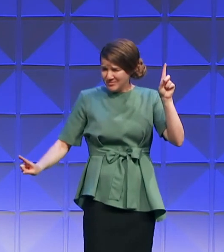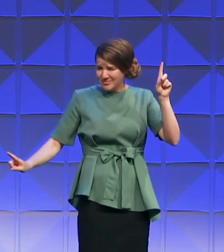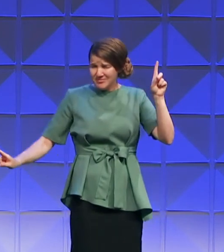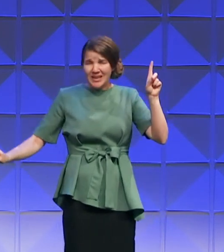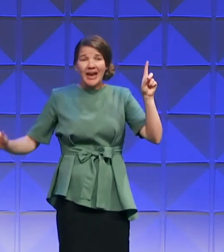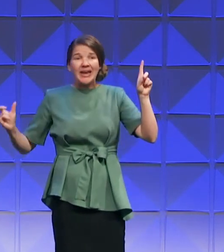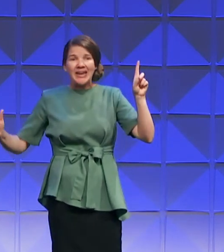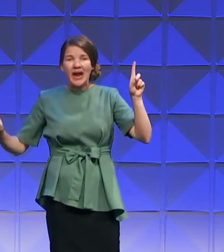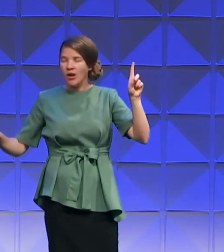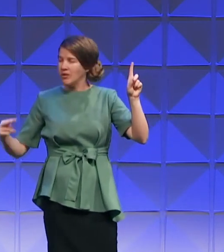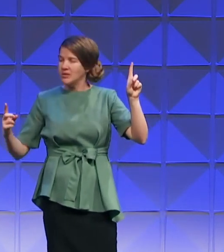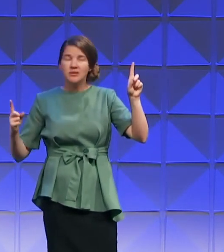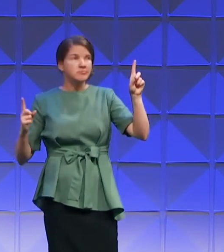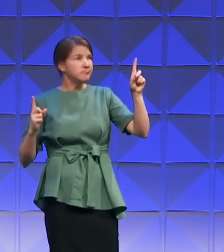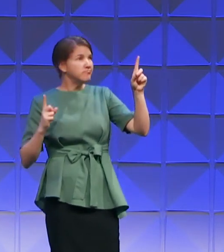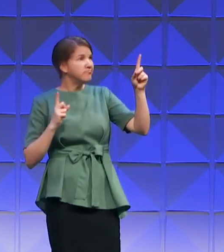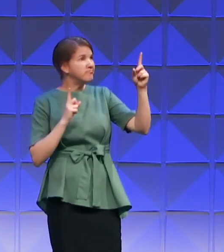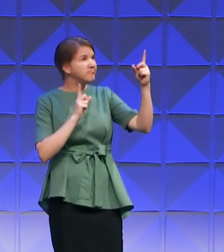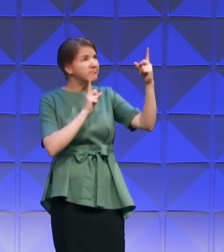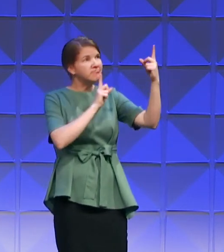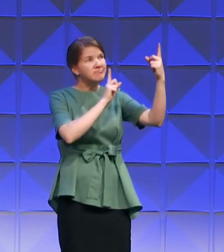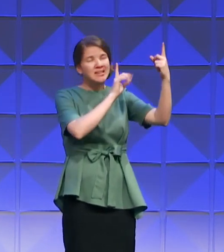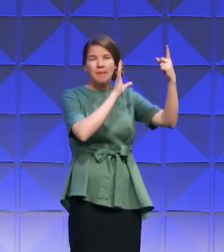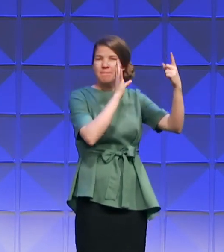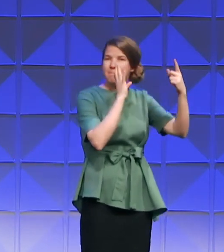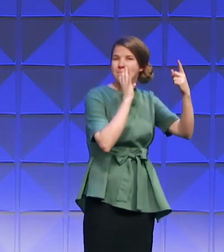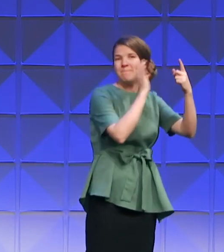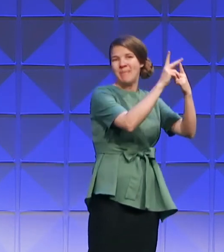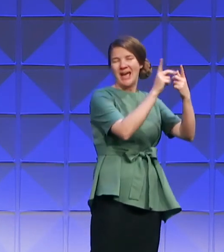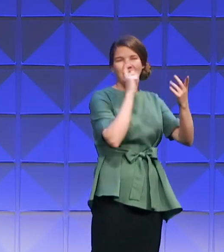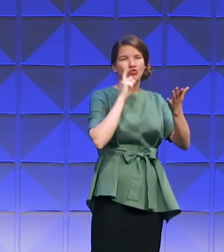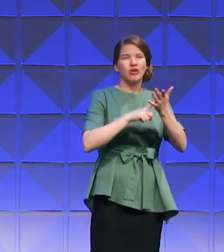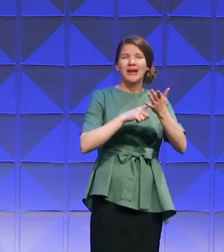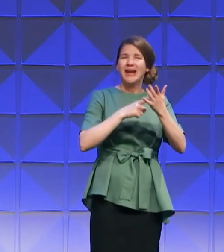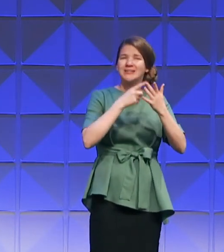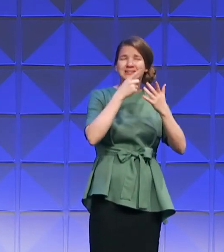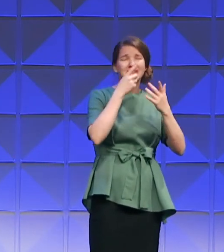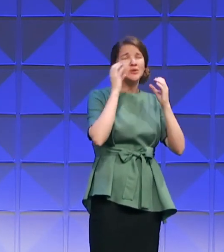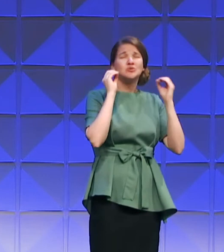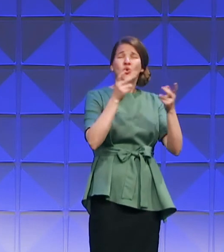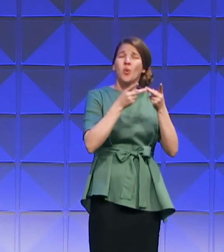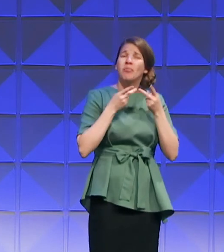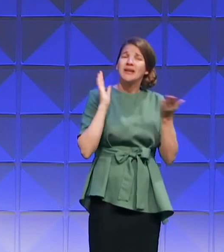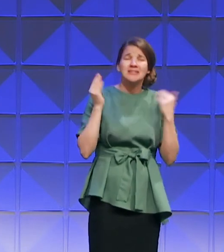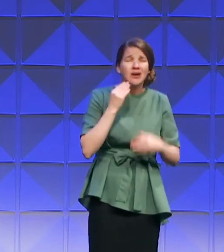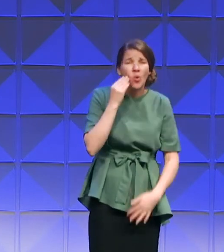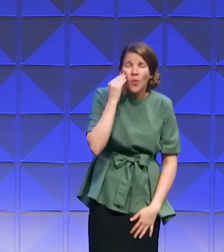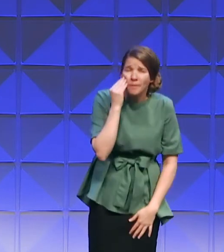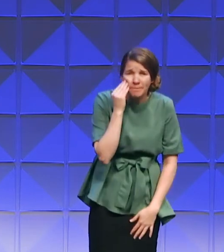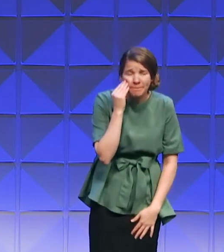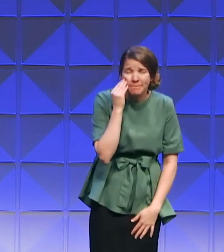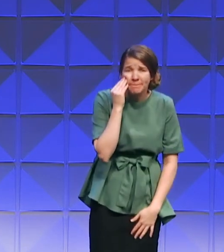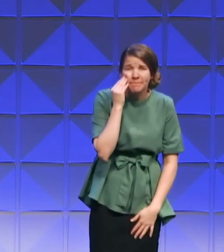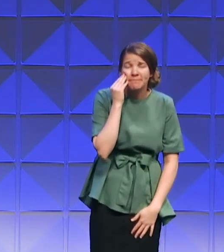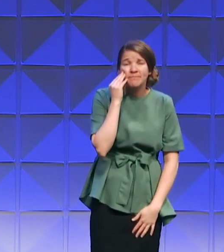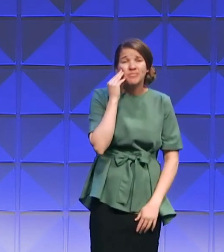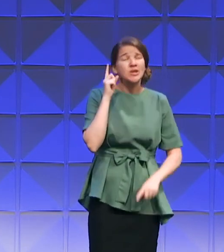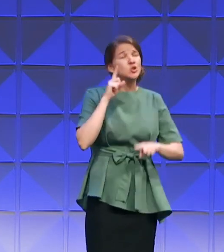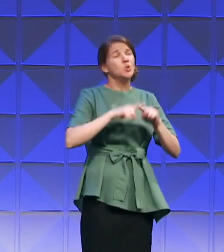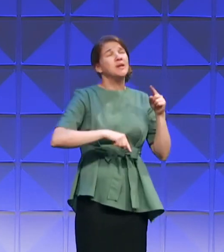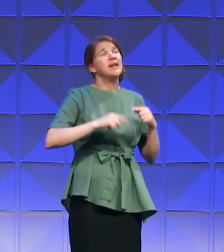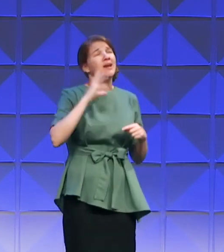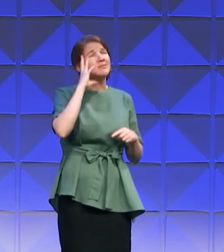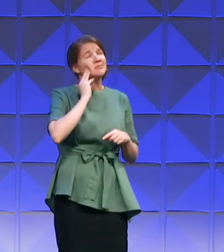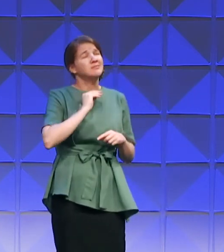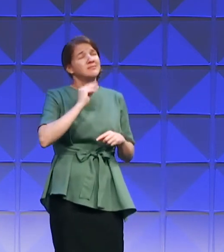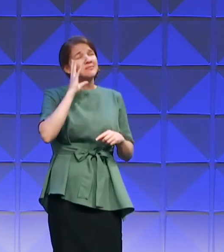way home because they realize there's no place like home. There's no place that feeds you like home. There's no food